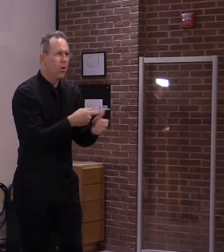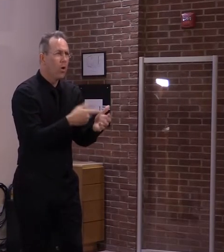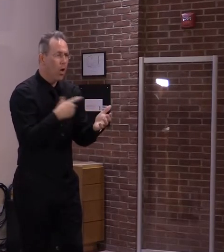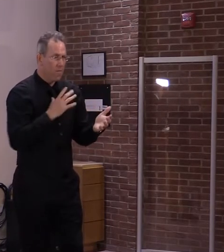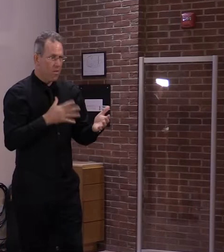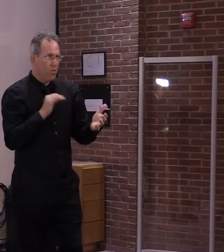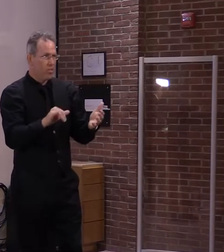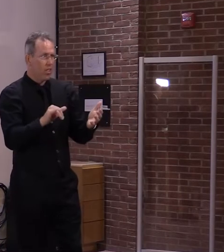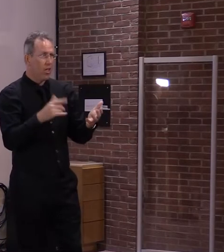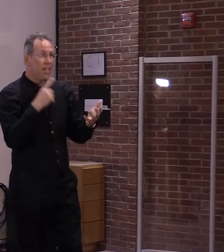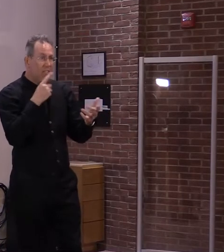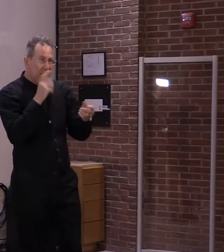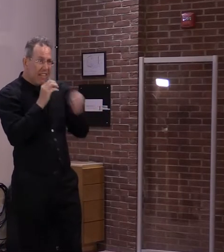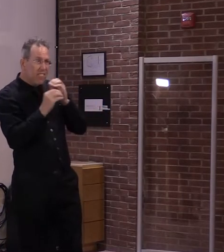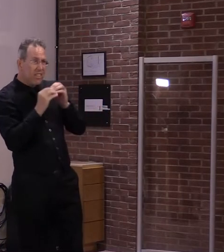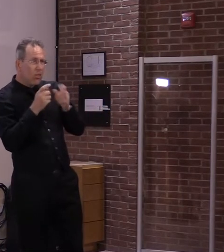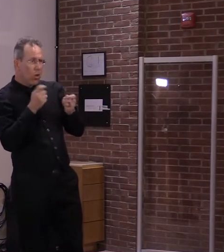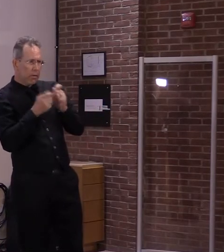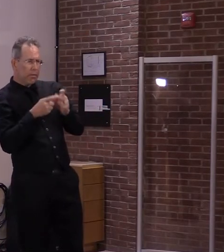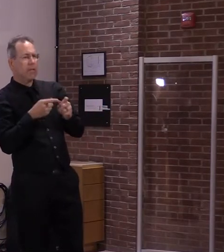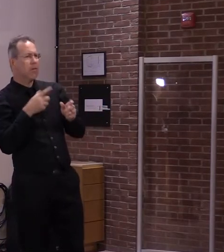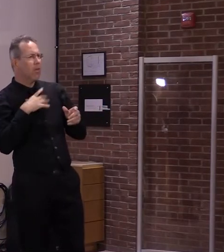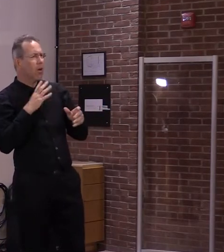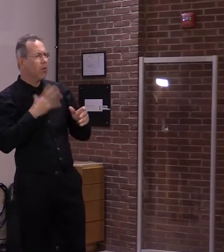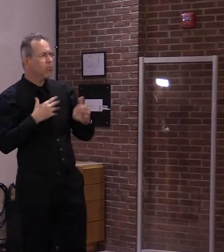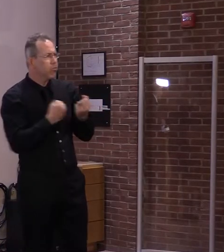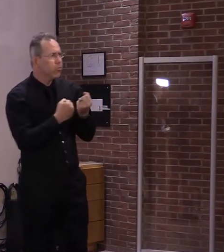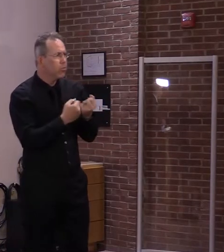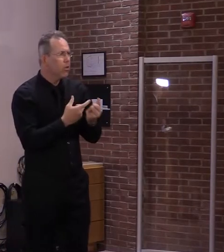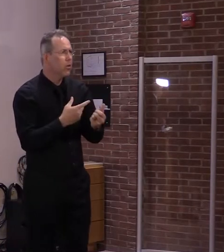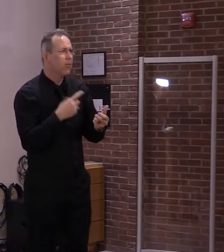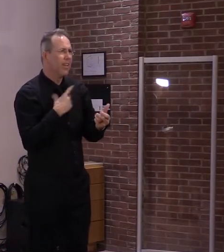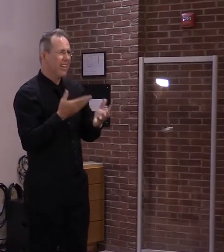but we're going to need some help from the legislature in order to do that.